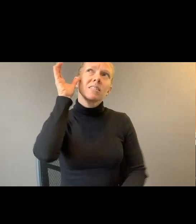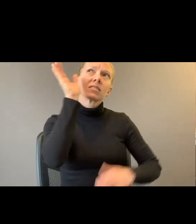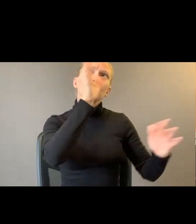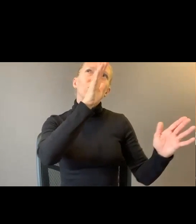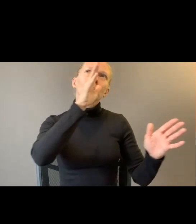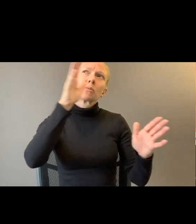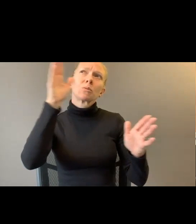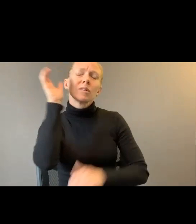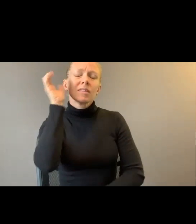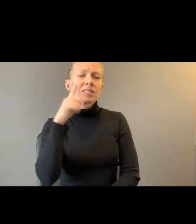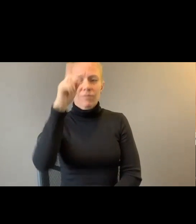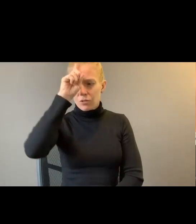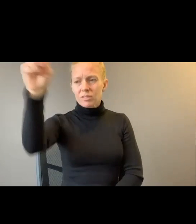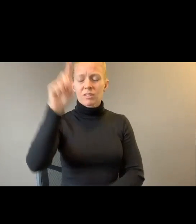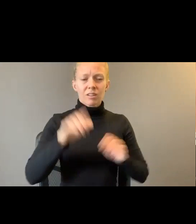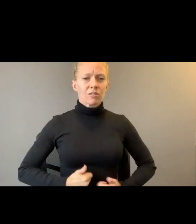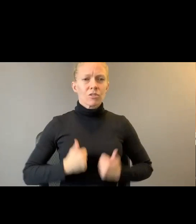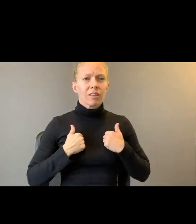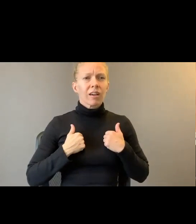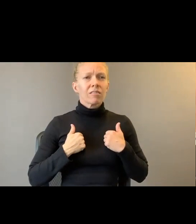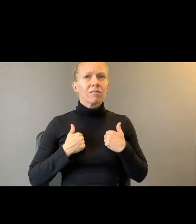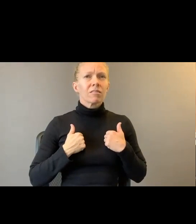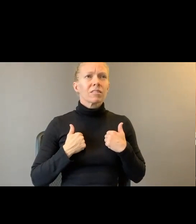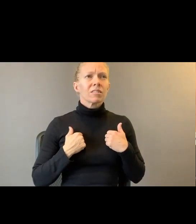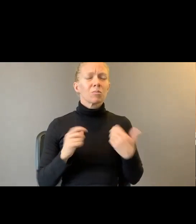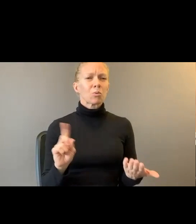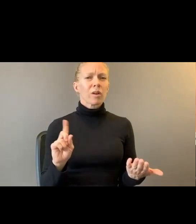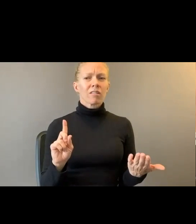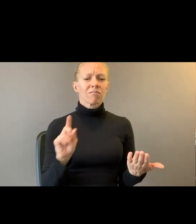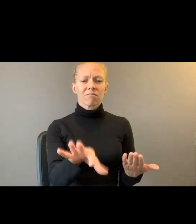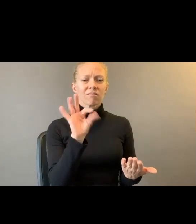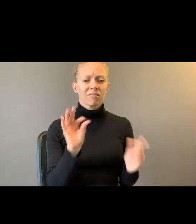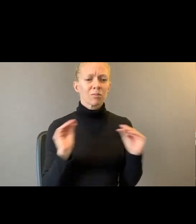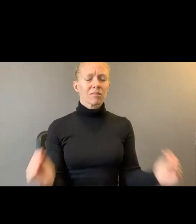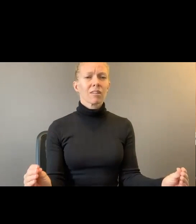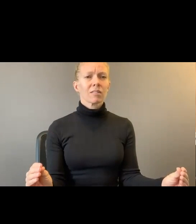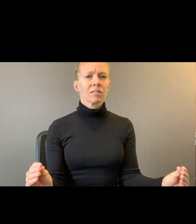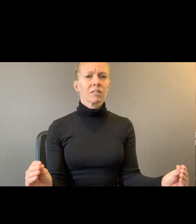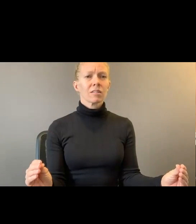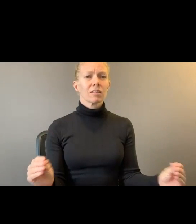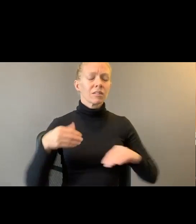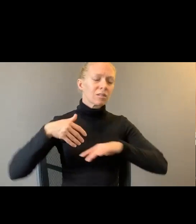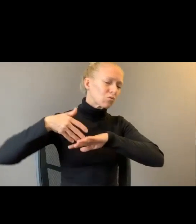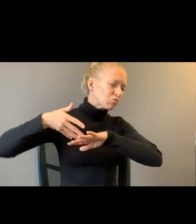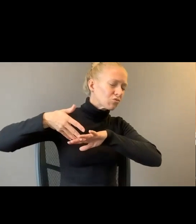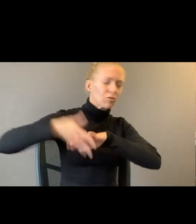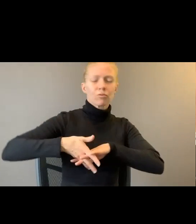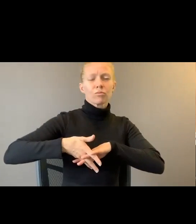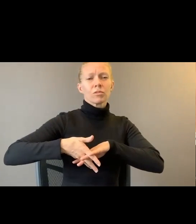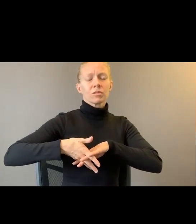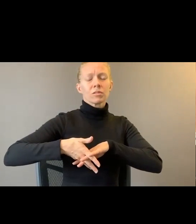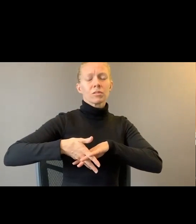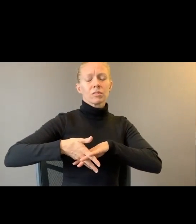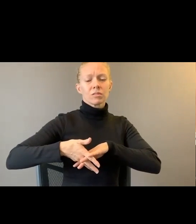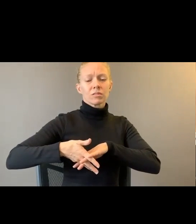No sound in innocent means. Root. Way. I am not saying